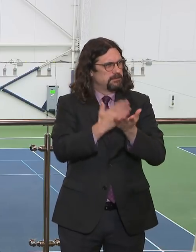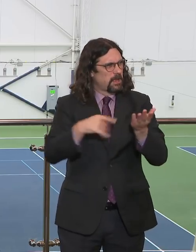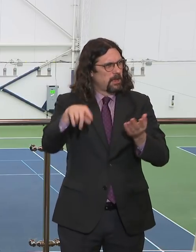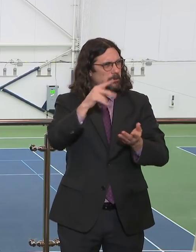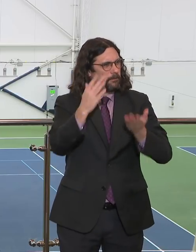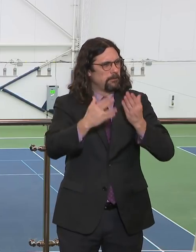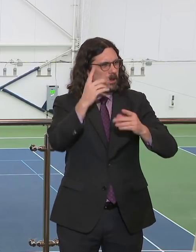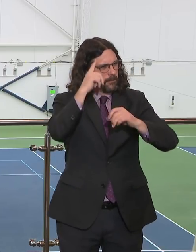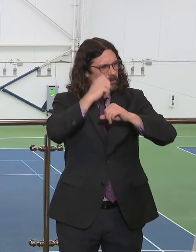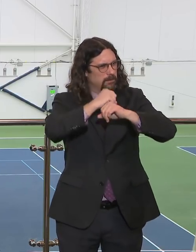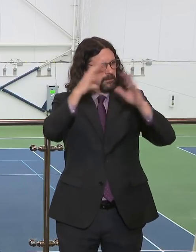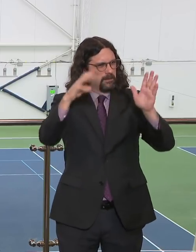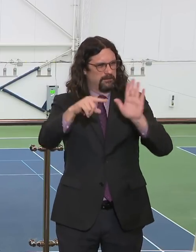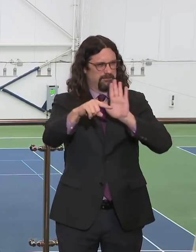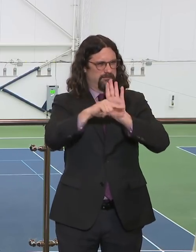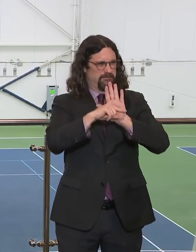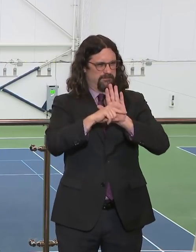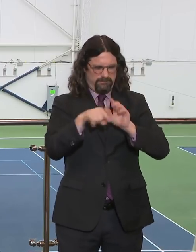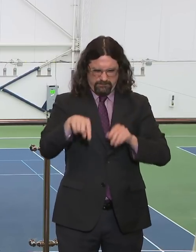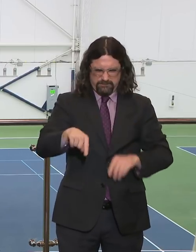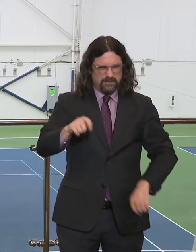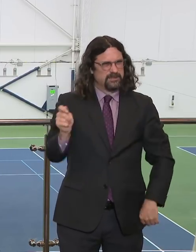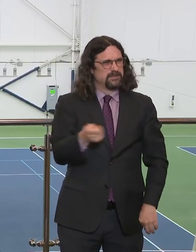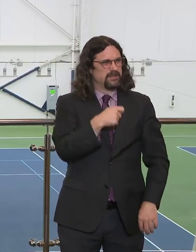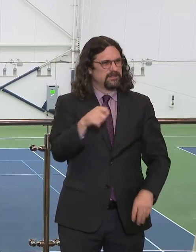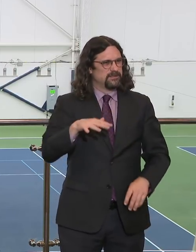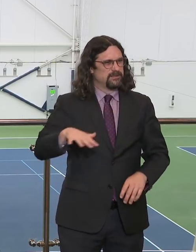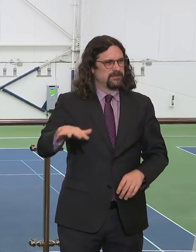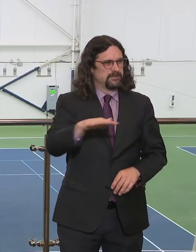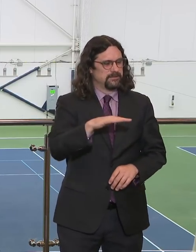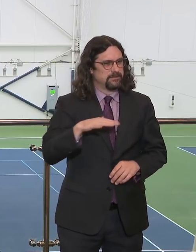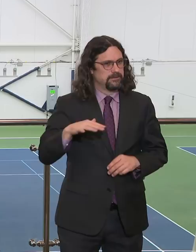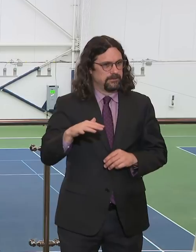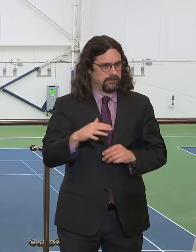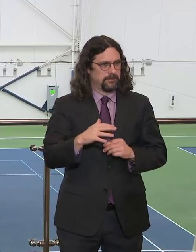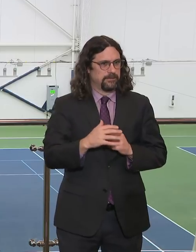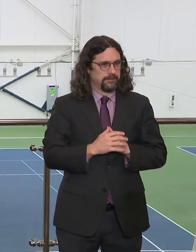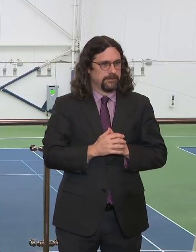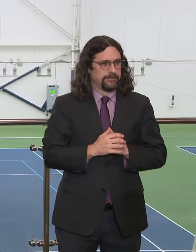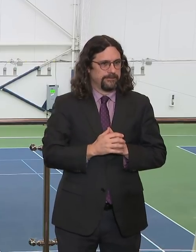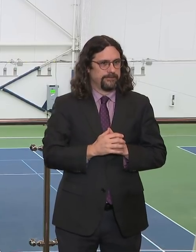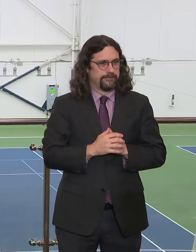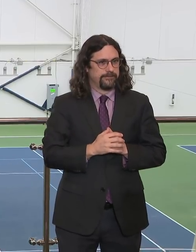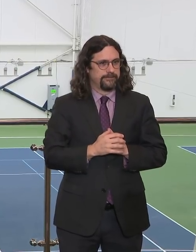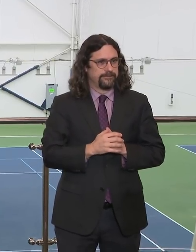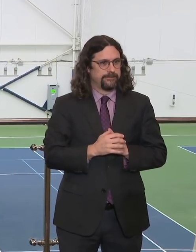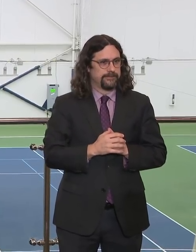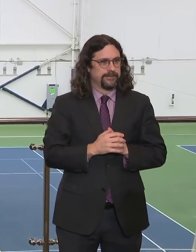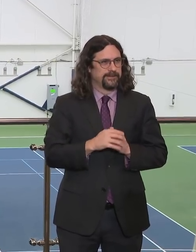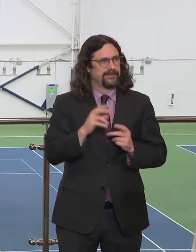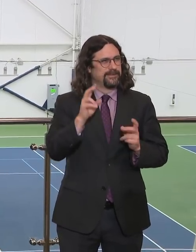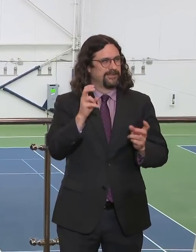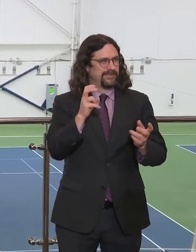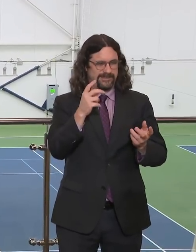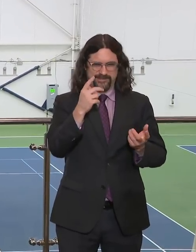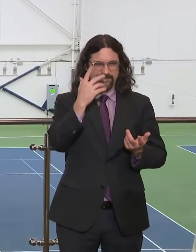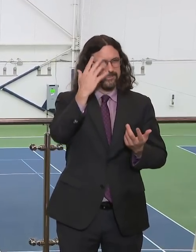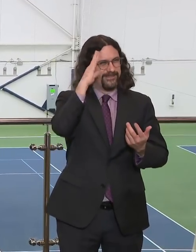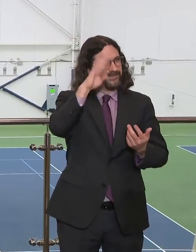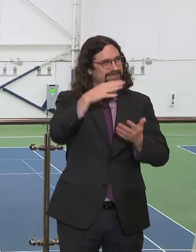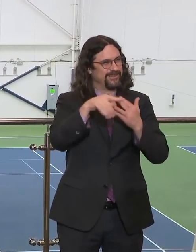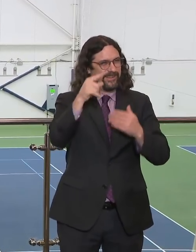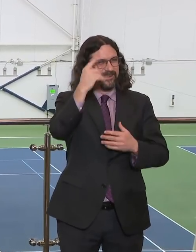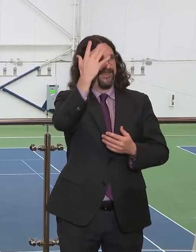all going through right now. We'd all like to go back to the times when things are normal and people are out here playing tennis. We all feel that. I feel that.